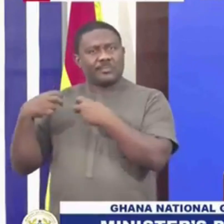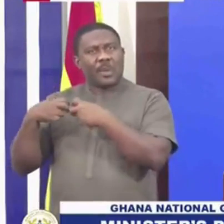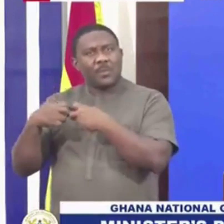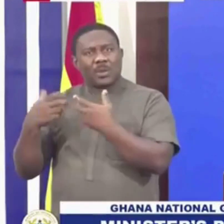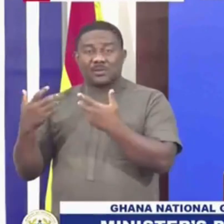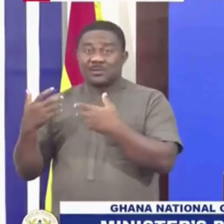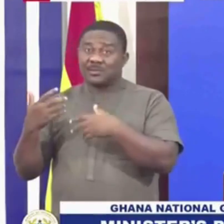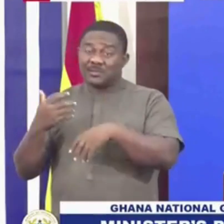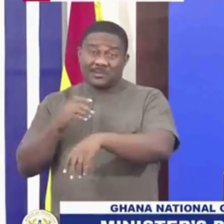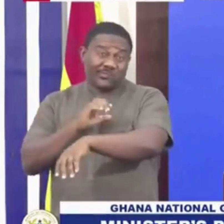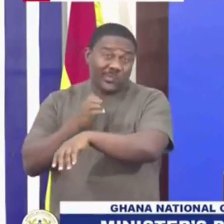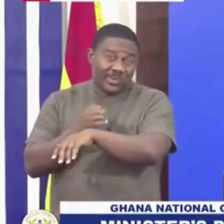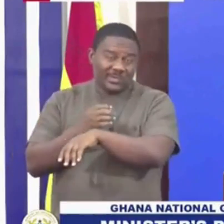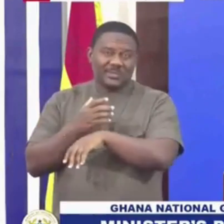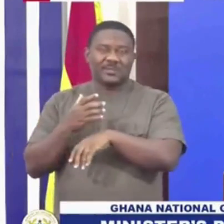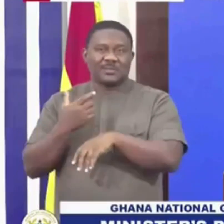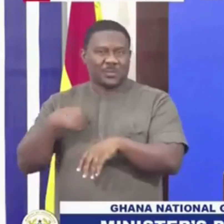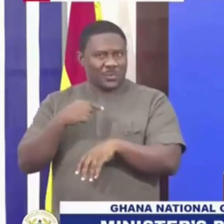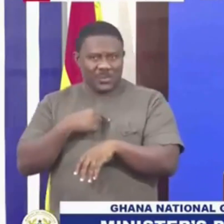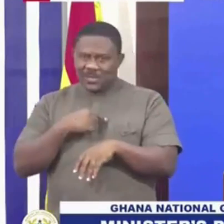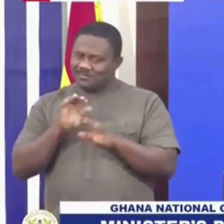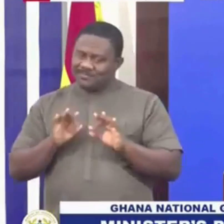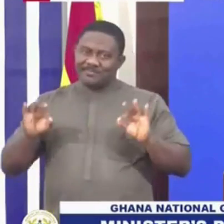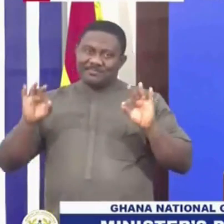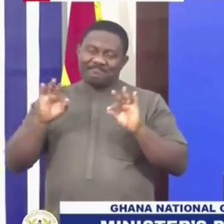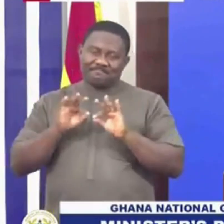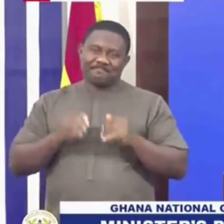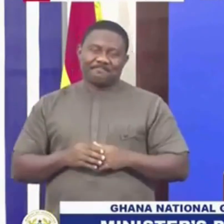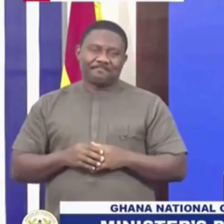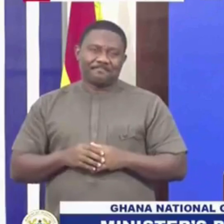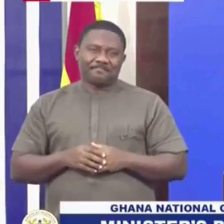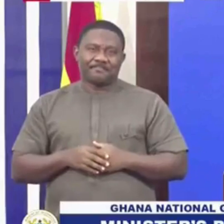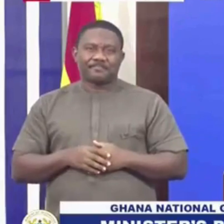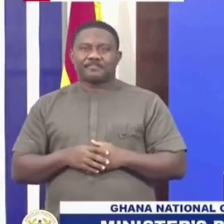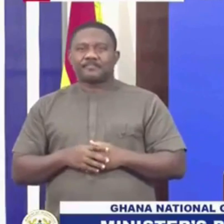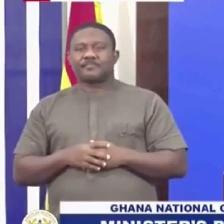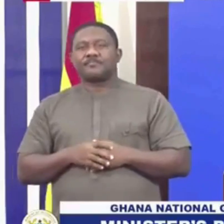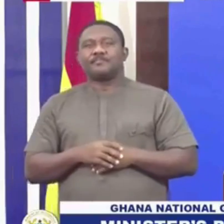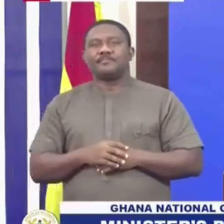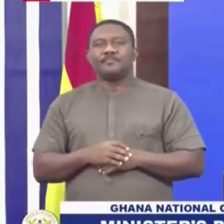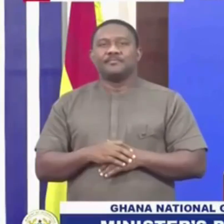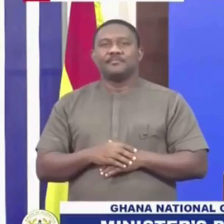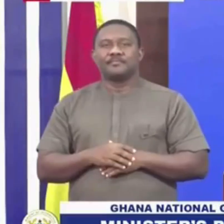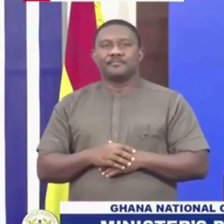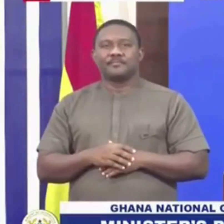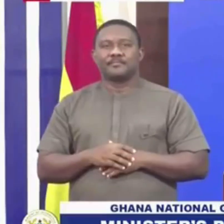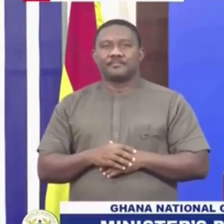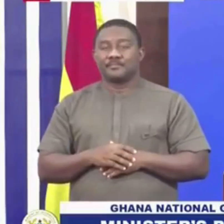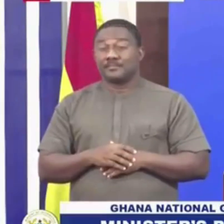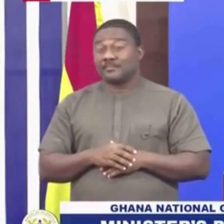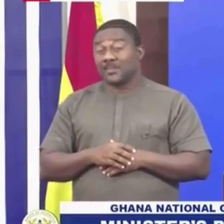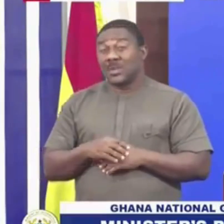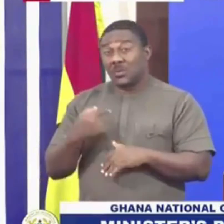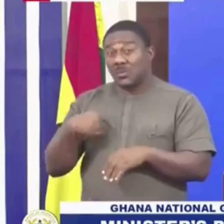when it comes to power generation and even for non-power applications as well. But we do